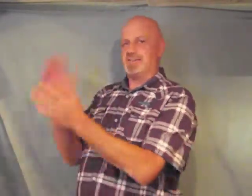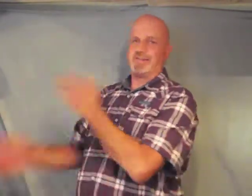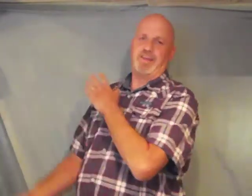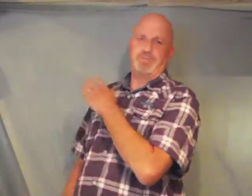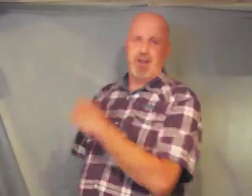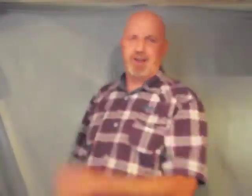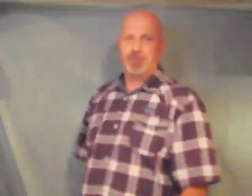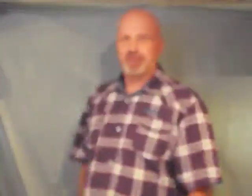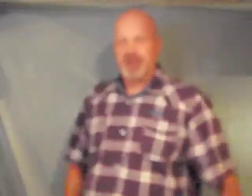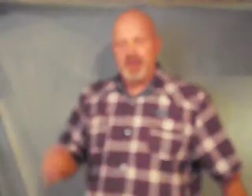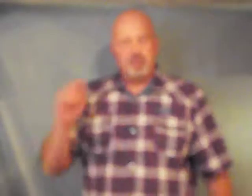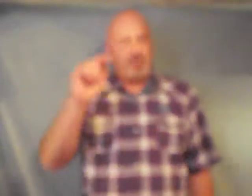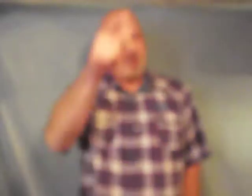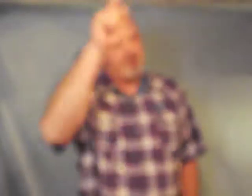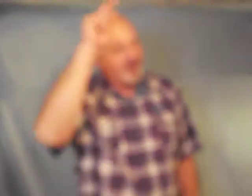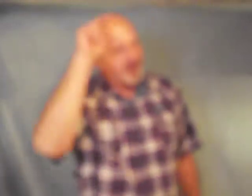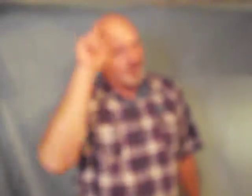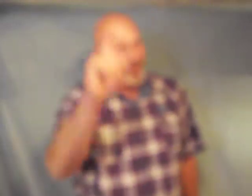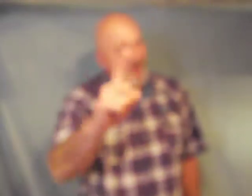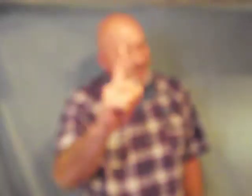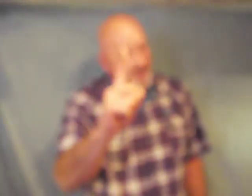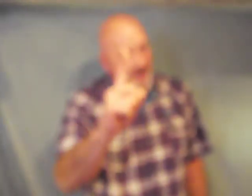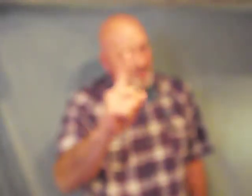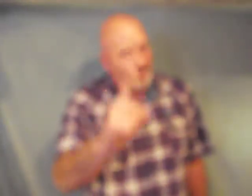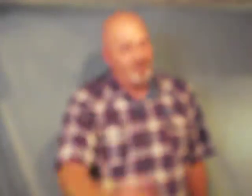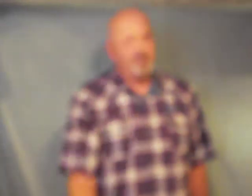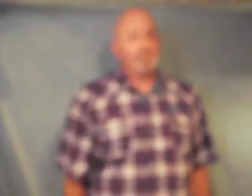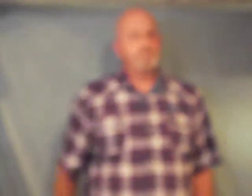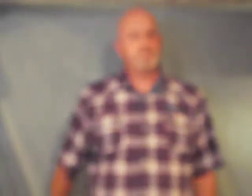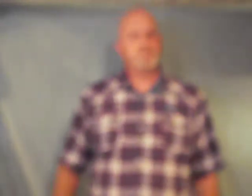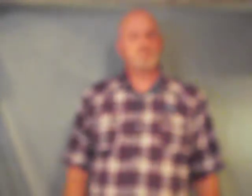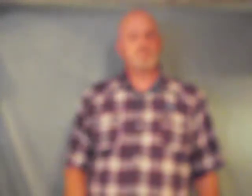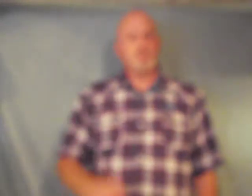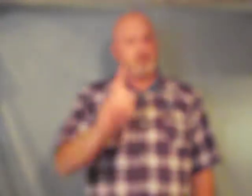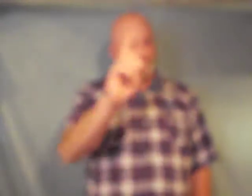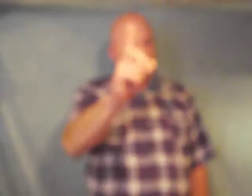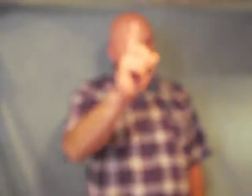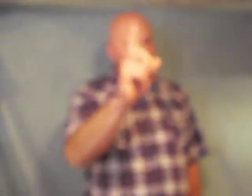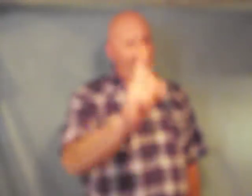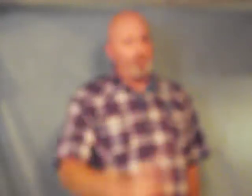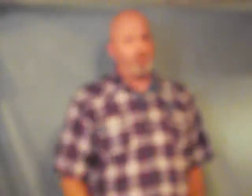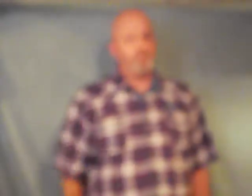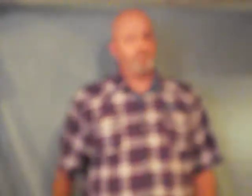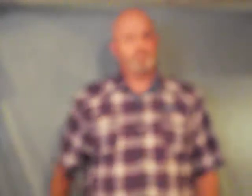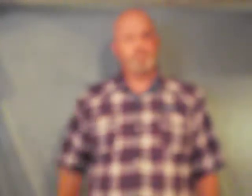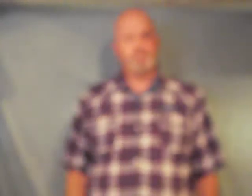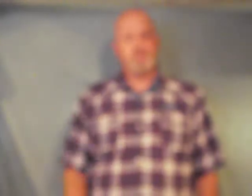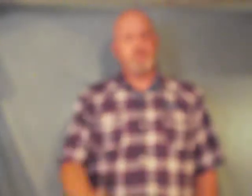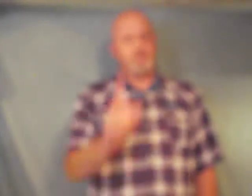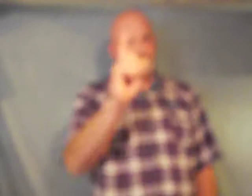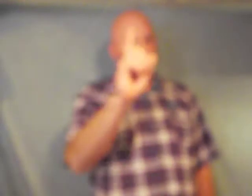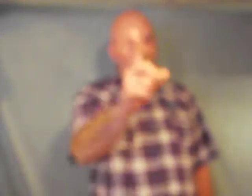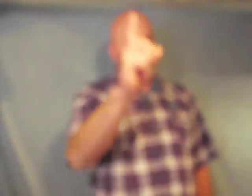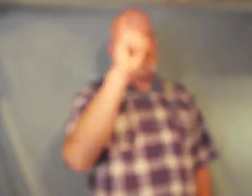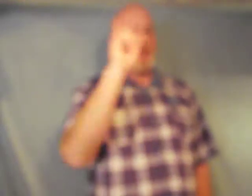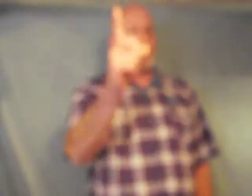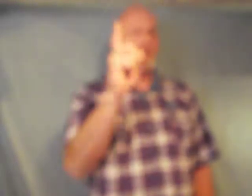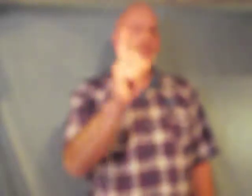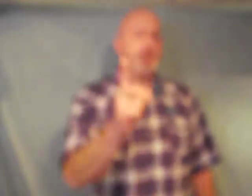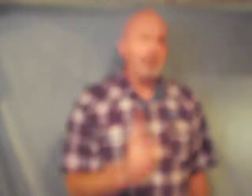Southern Baptists people there's one Bible there's one Bible there's one holy temple